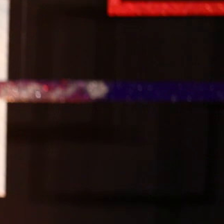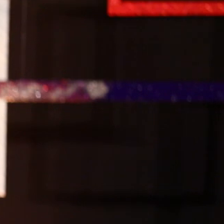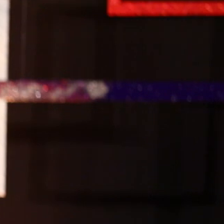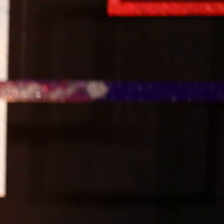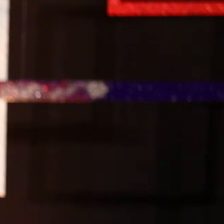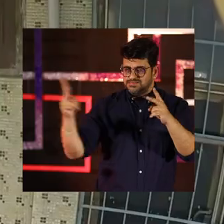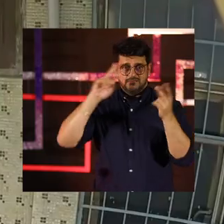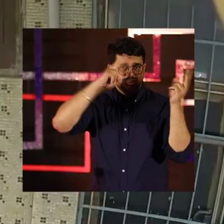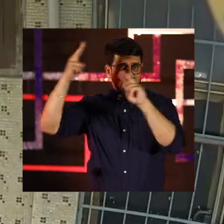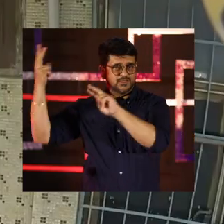looks like.